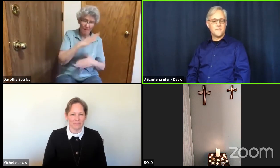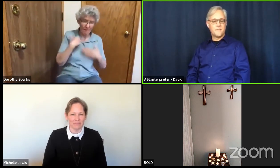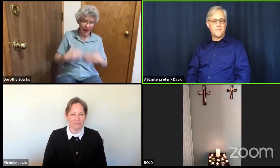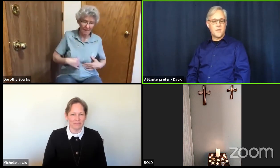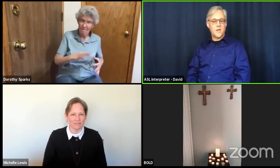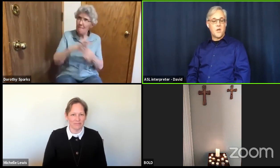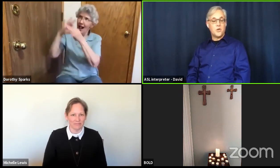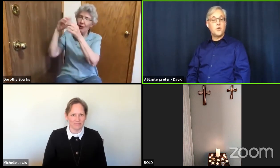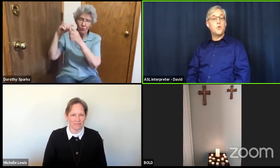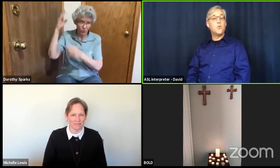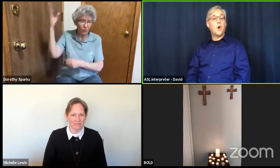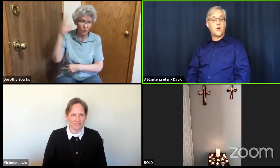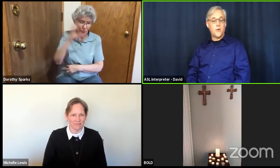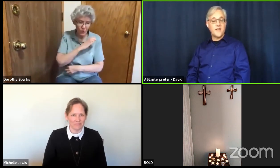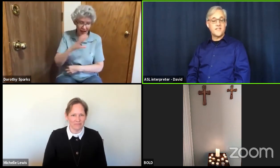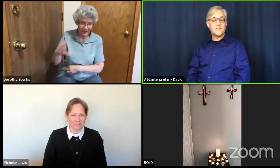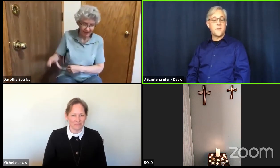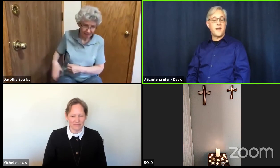you are christ's body